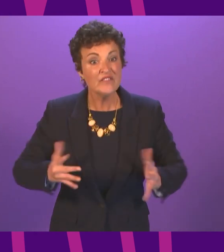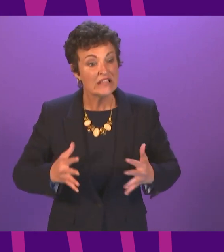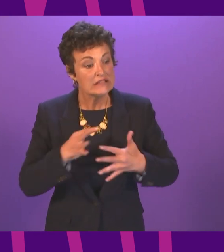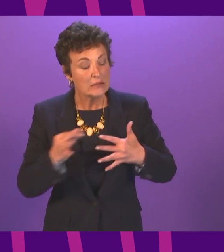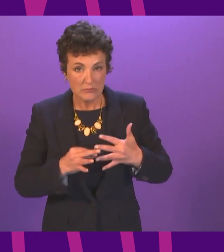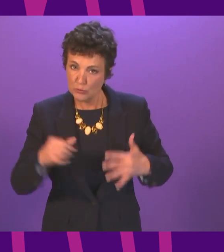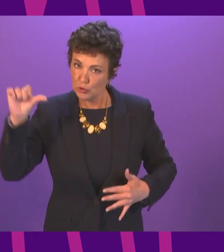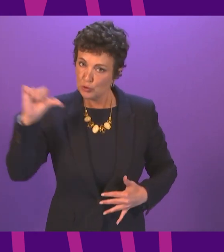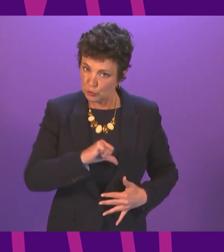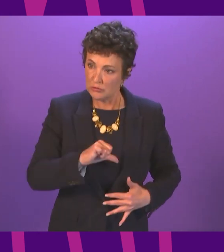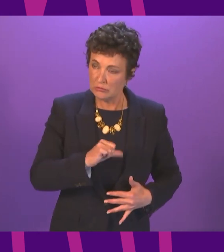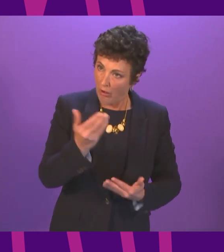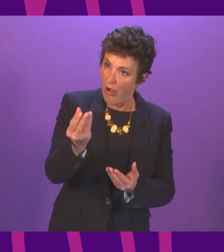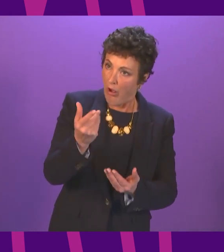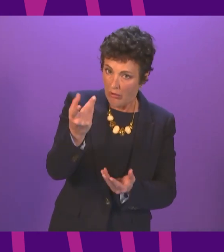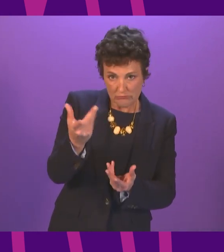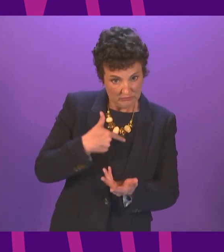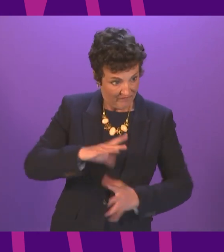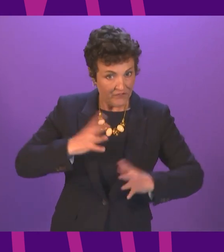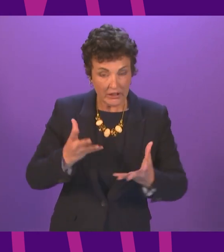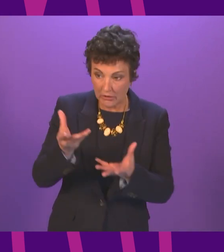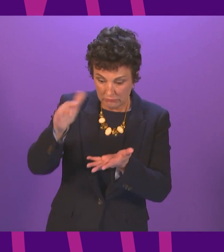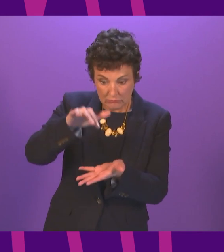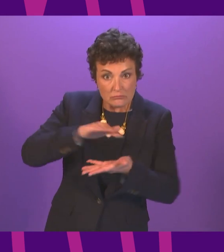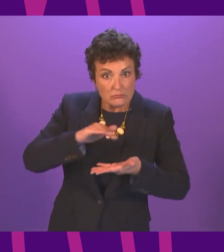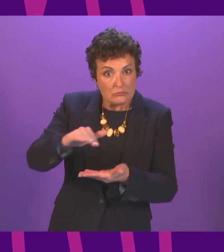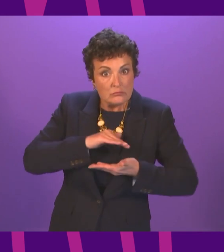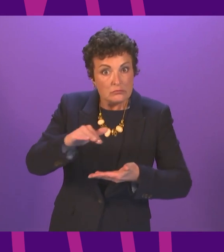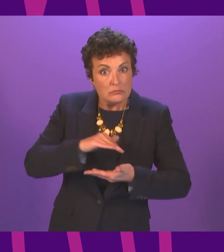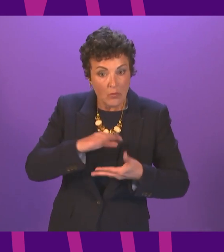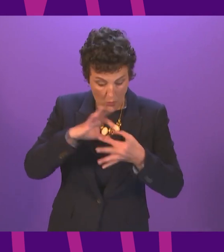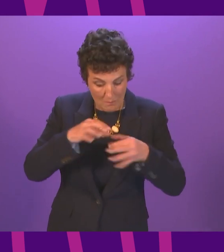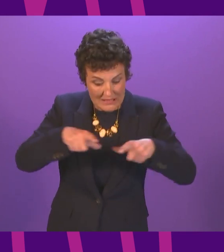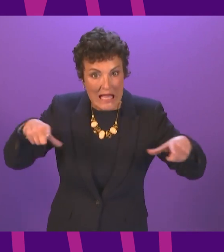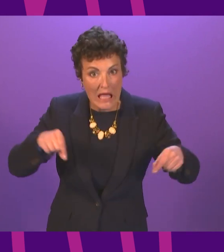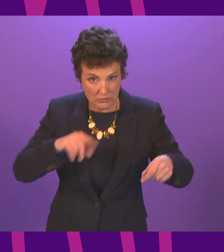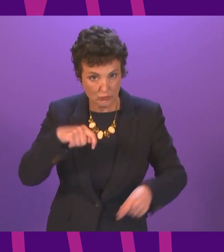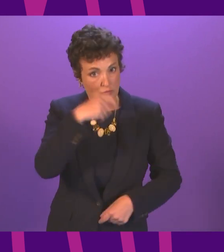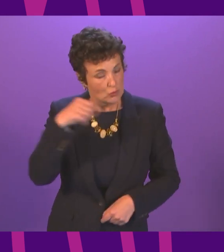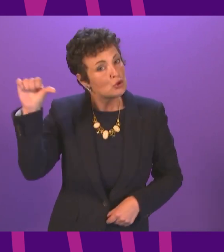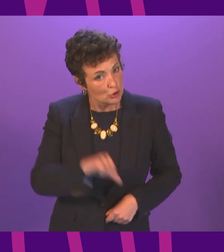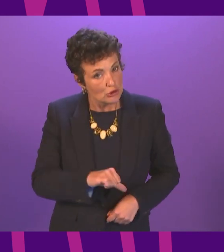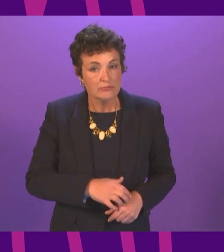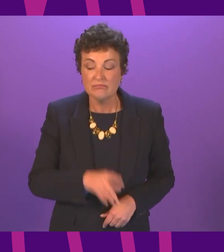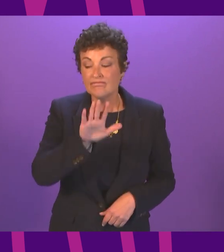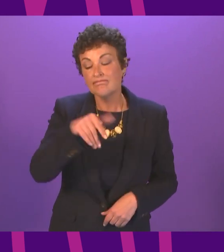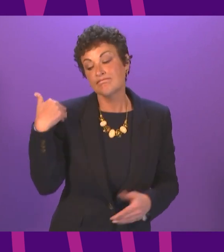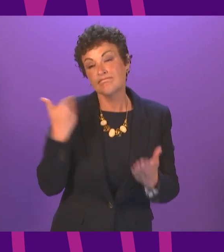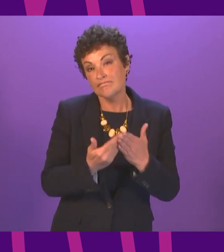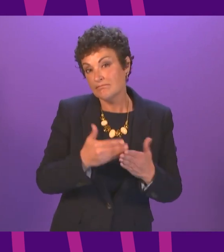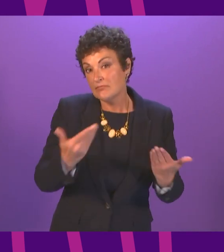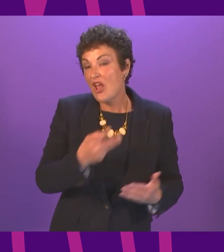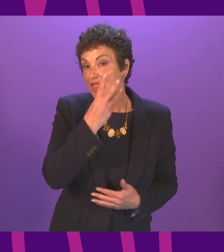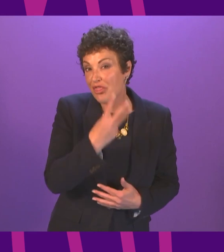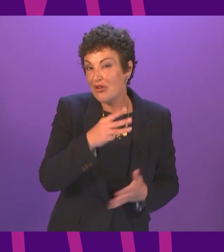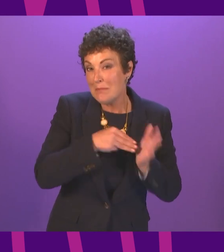and get tested regularly. Above all, people need to get vaccinated. To date, 3,174